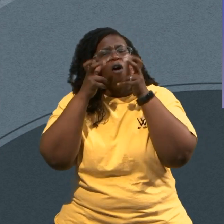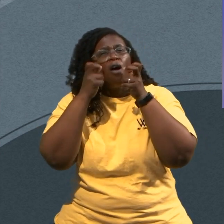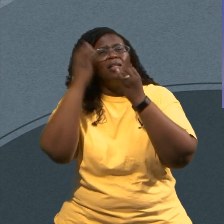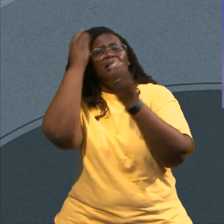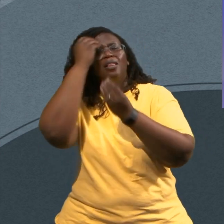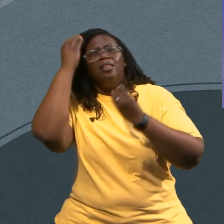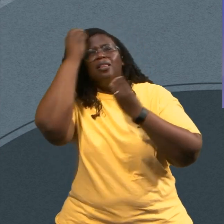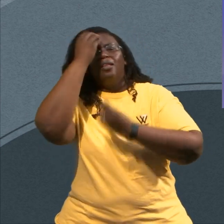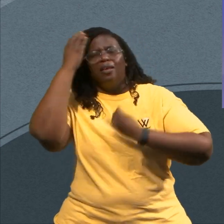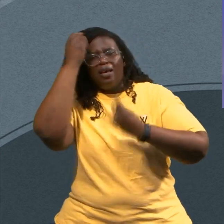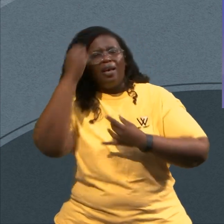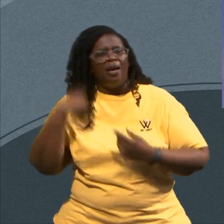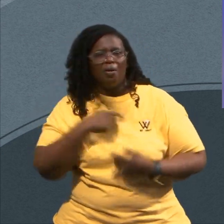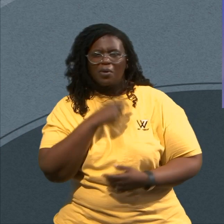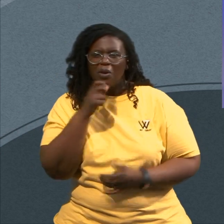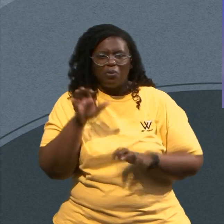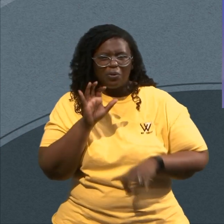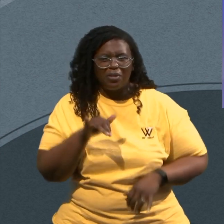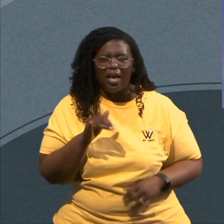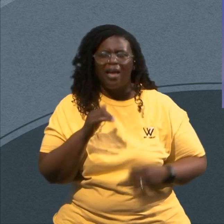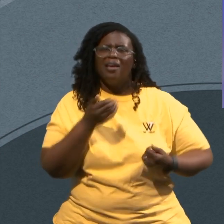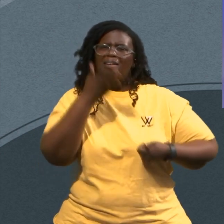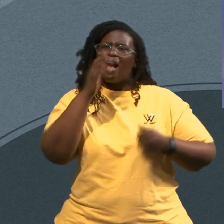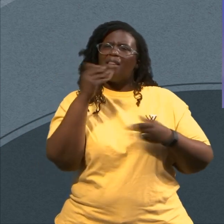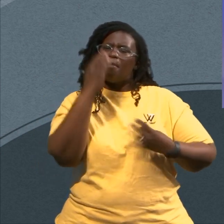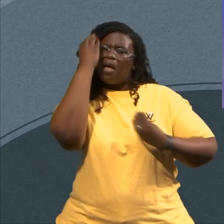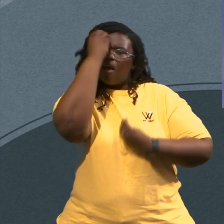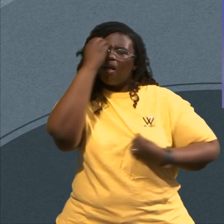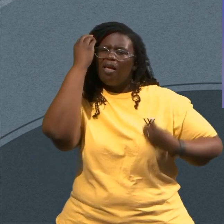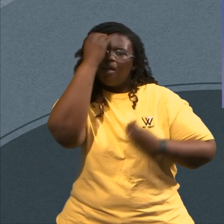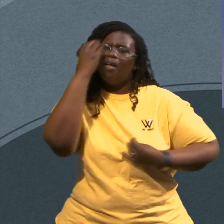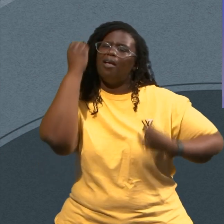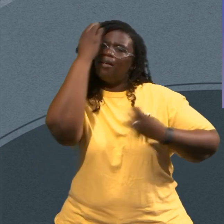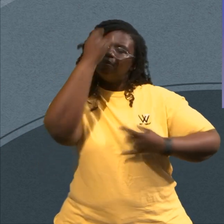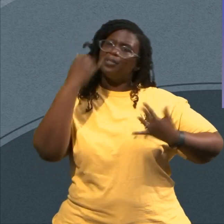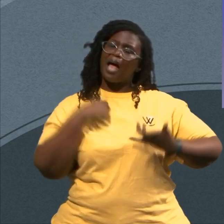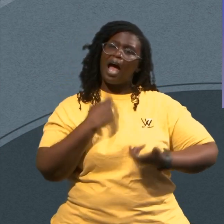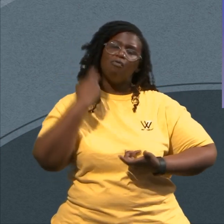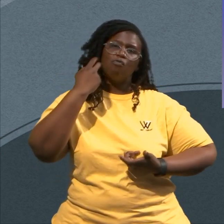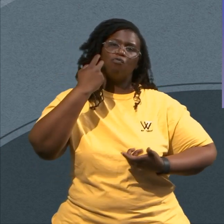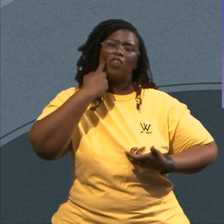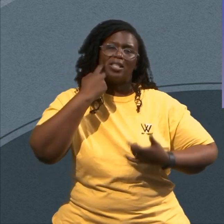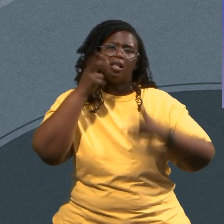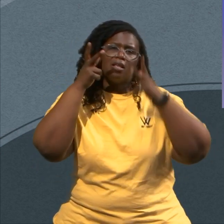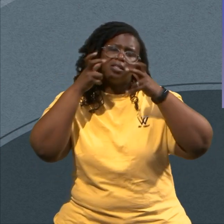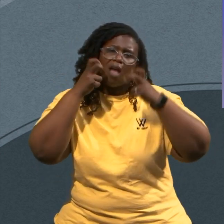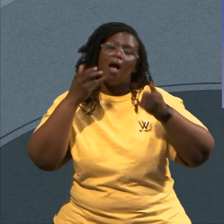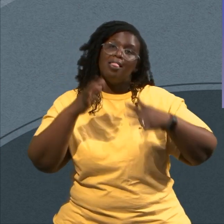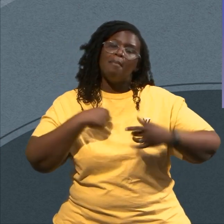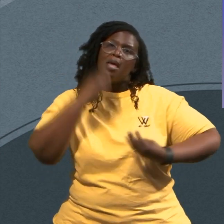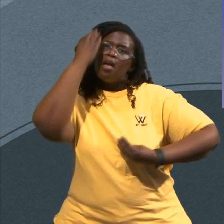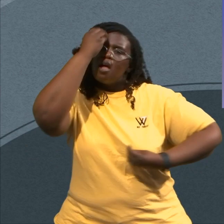step back And say God Let me process What I just heard In these first few verses Until I get another word